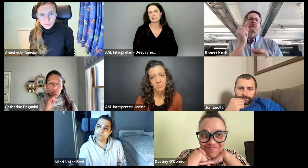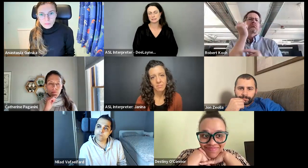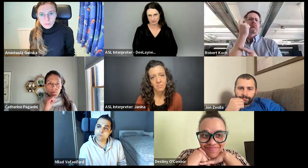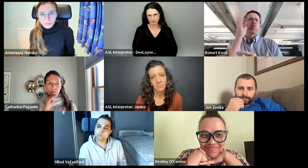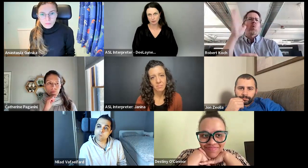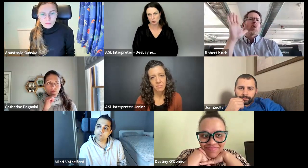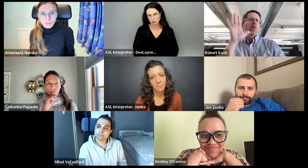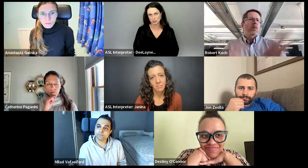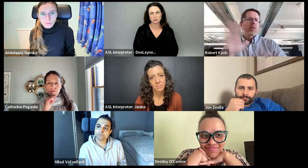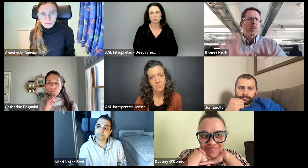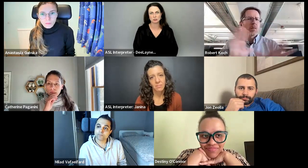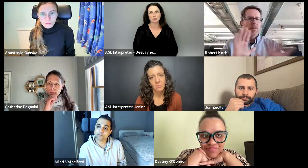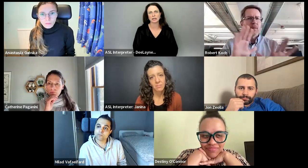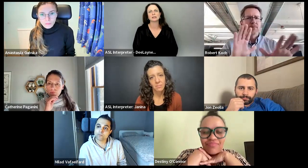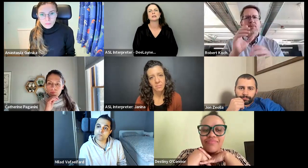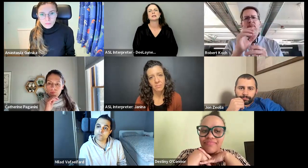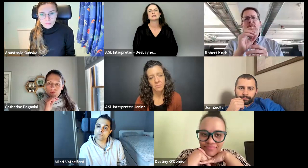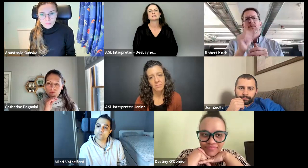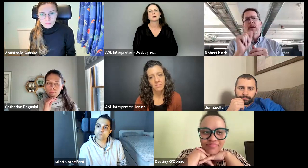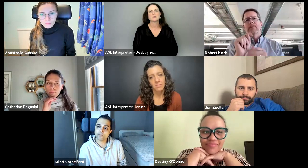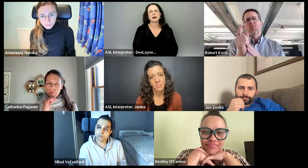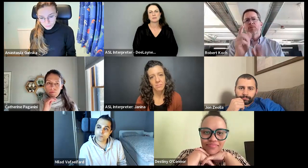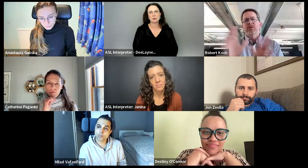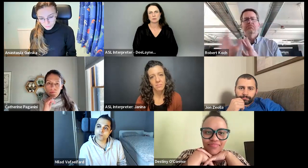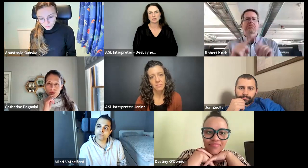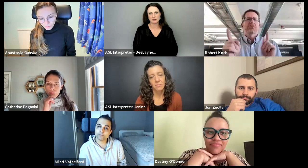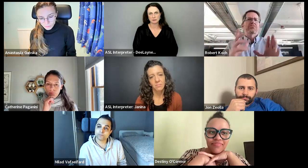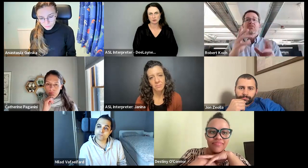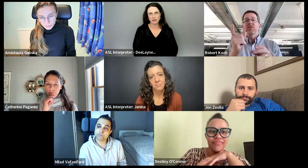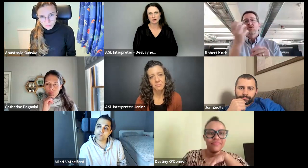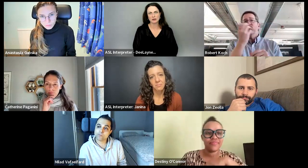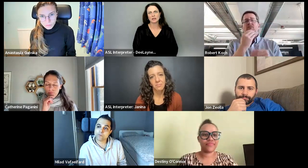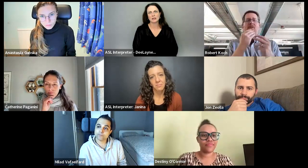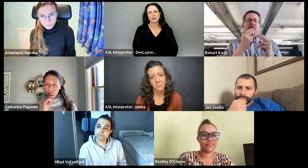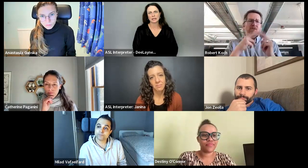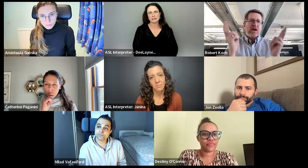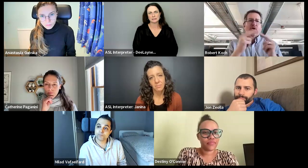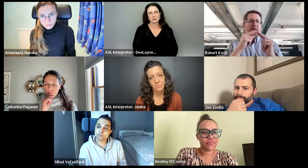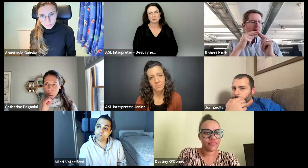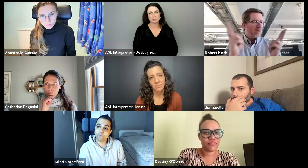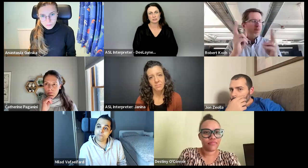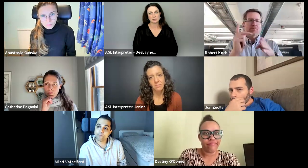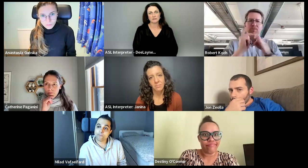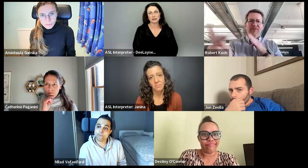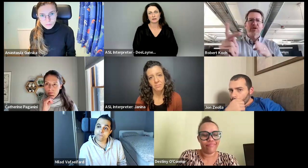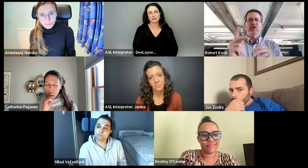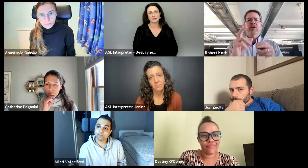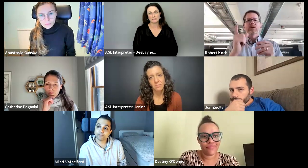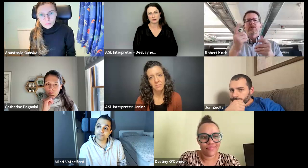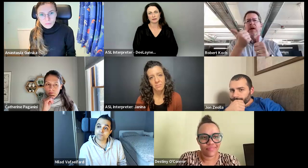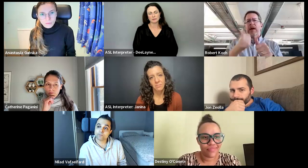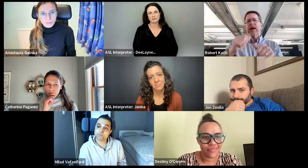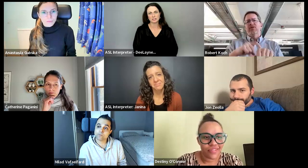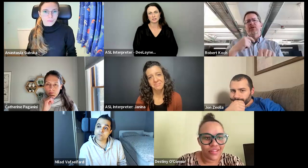signed approach to interpreting. So, that will be available there. And so, it's very,